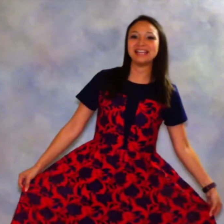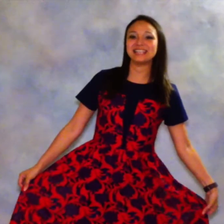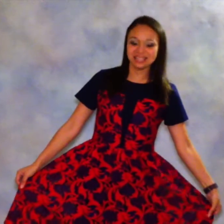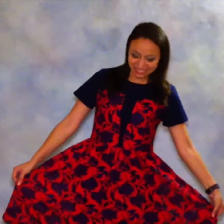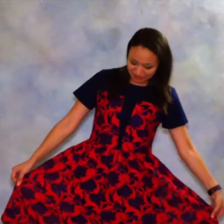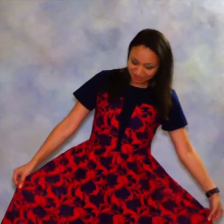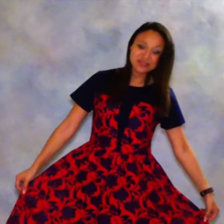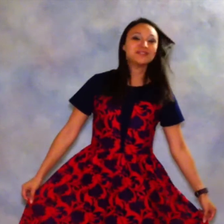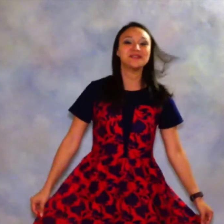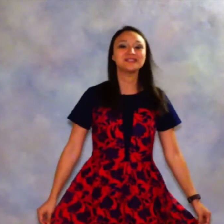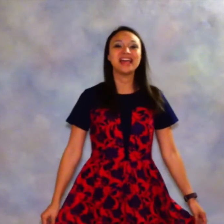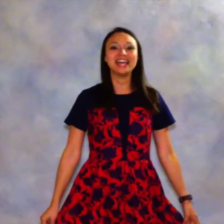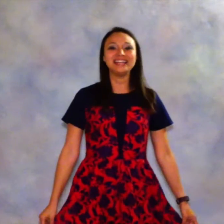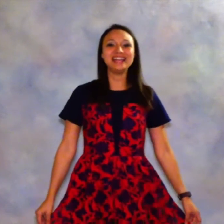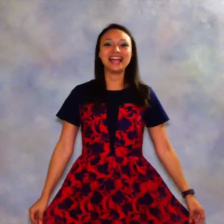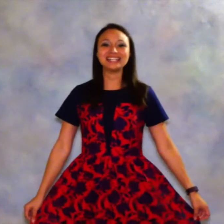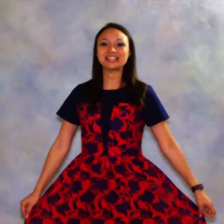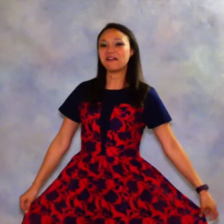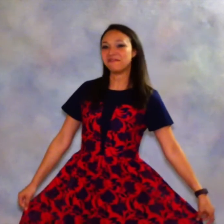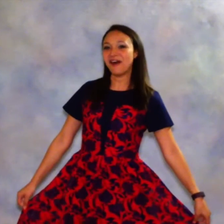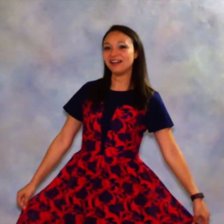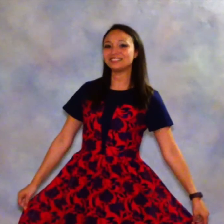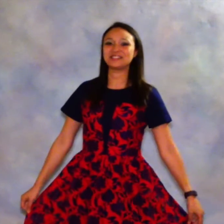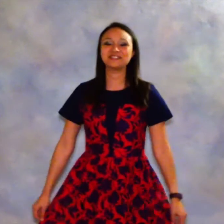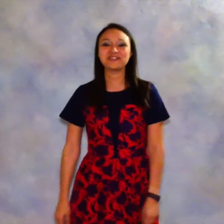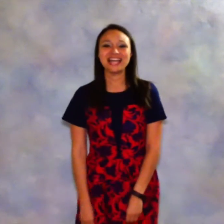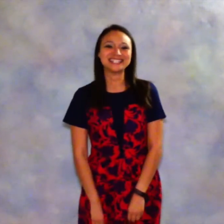this Mia Solve a nice fall new dress.